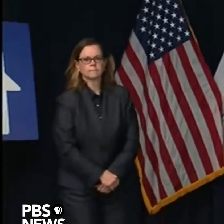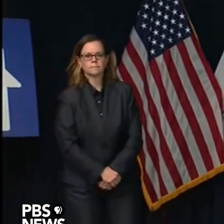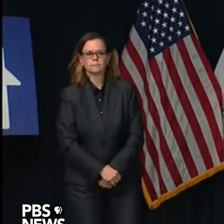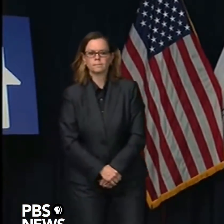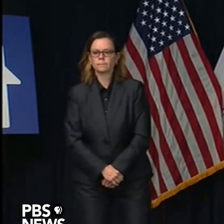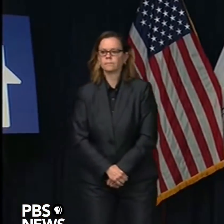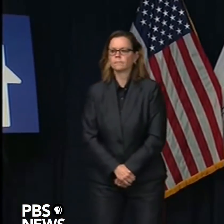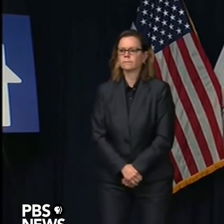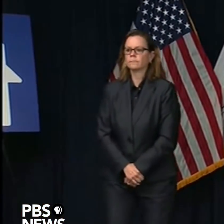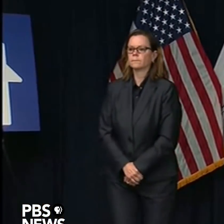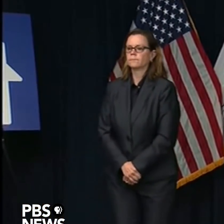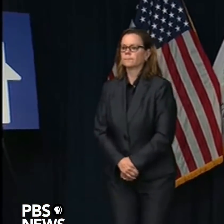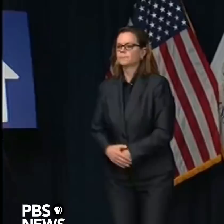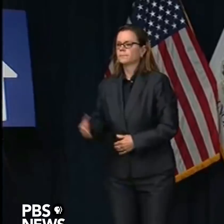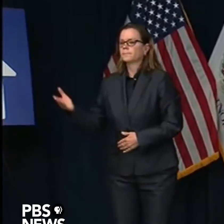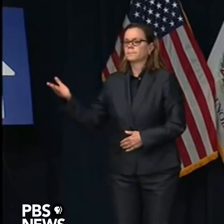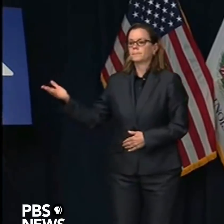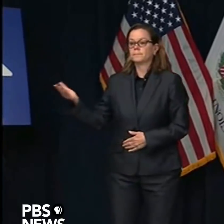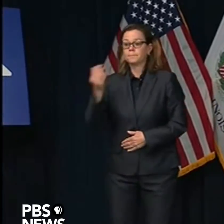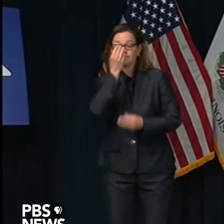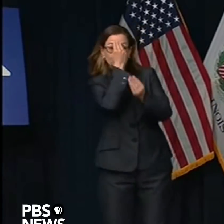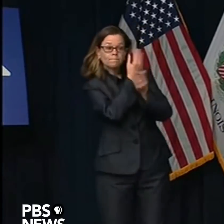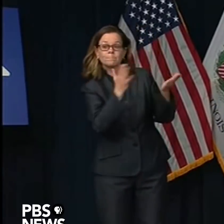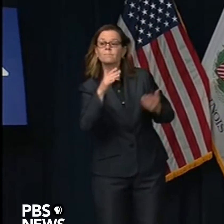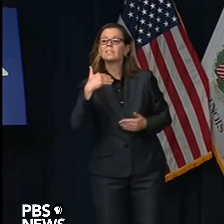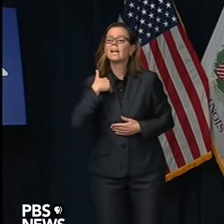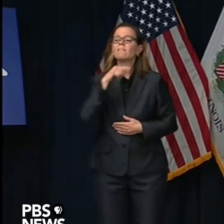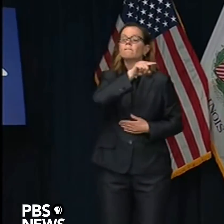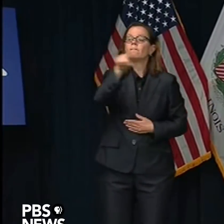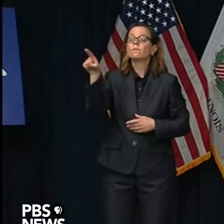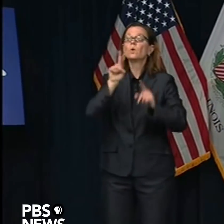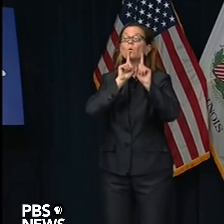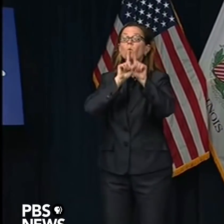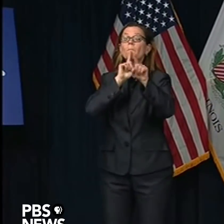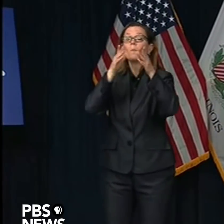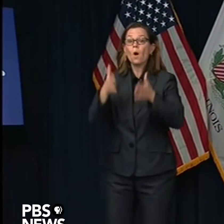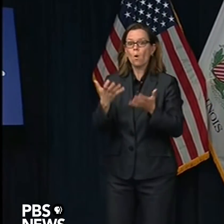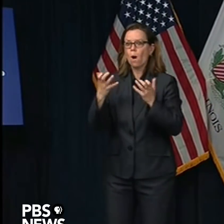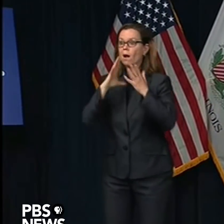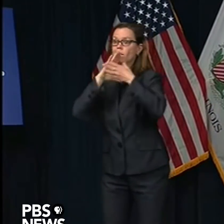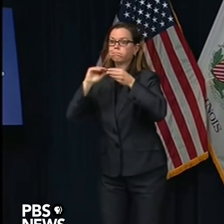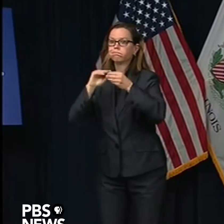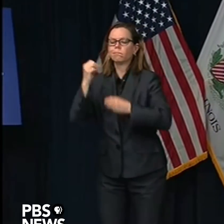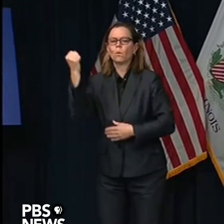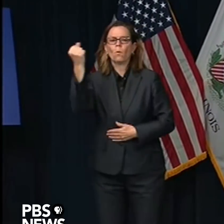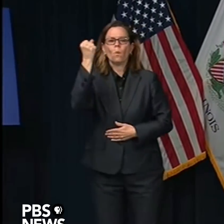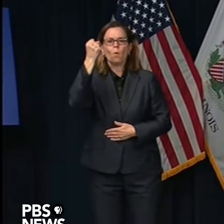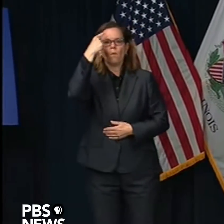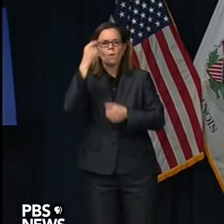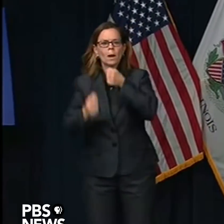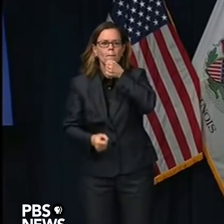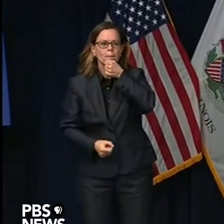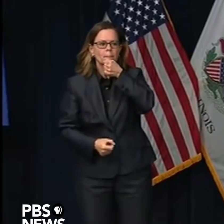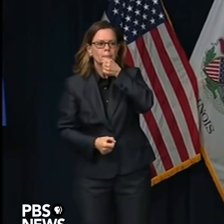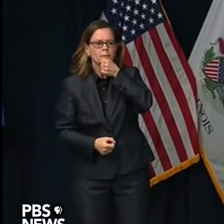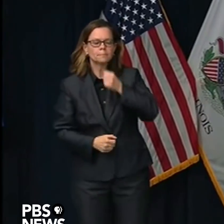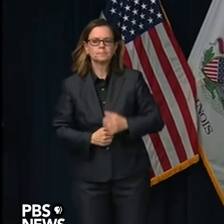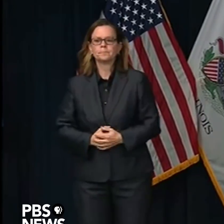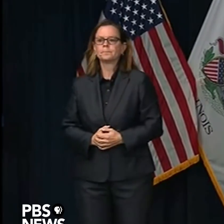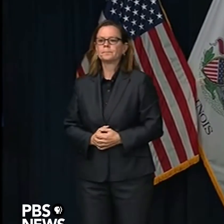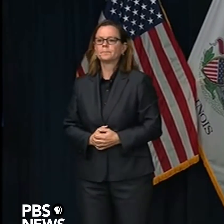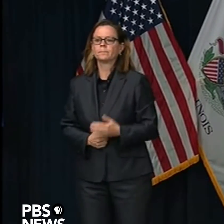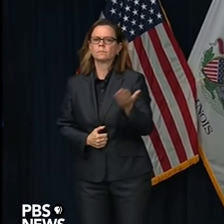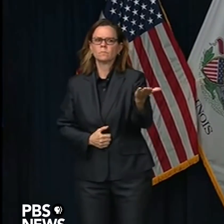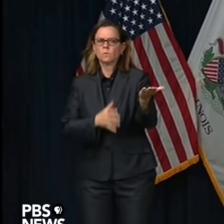get you a microphone so that the people who are listening online can hear your questions. Good afternoon, Governor. a pool reporter today. Lots of